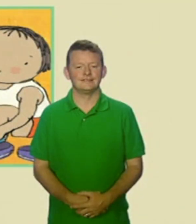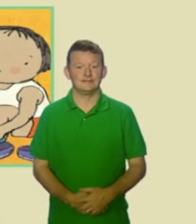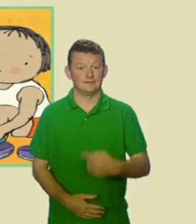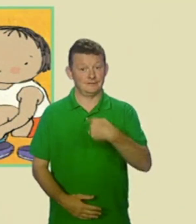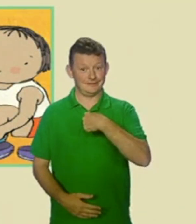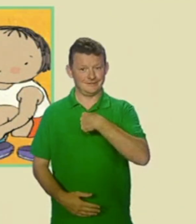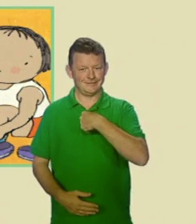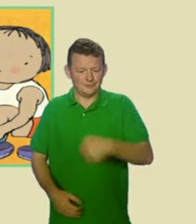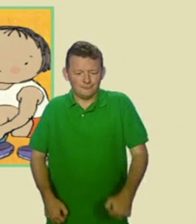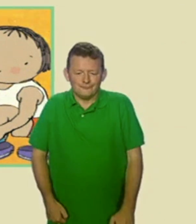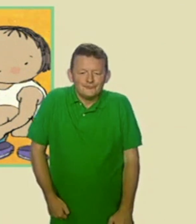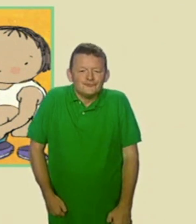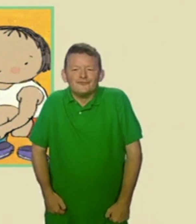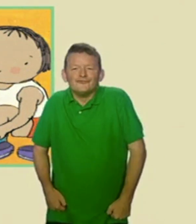I'm nearly dressed.